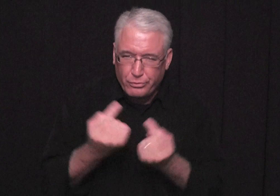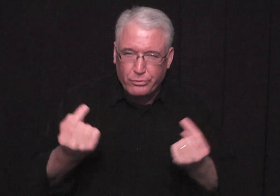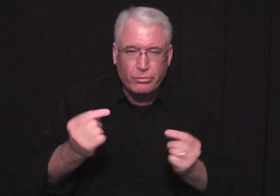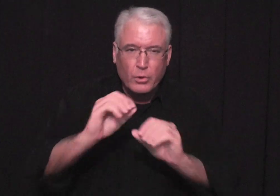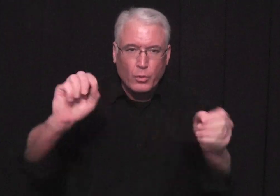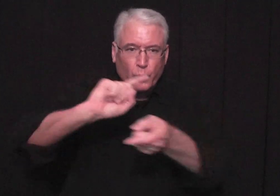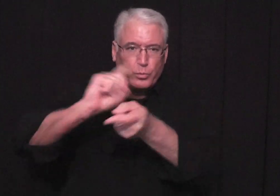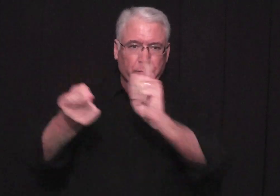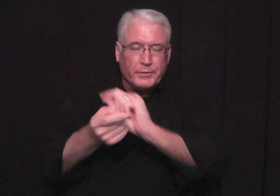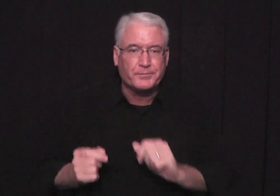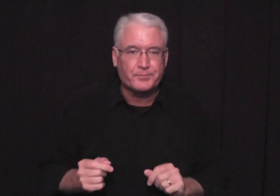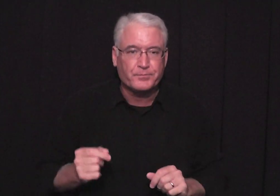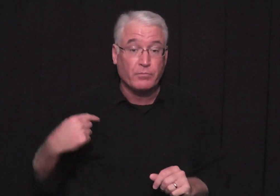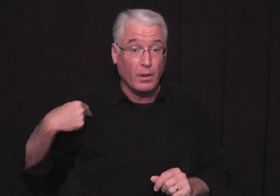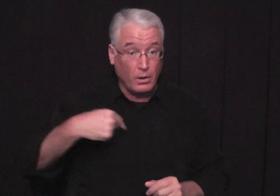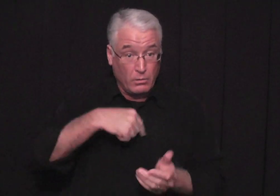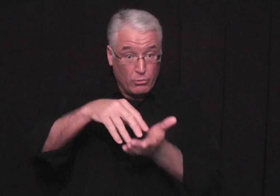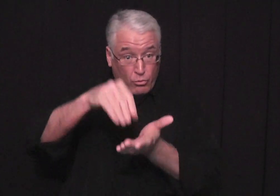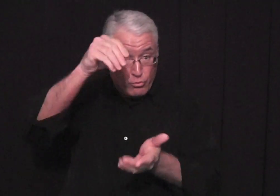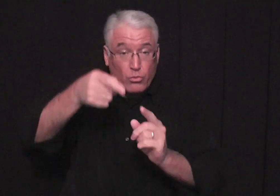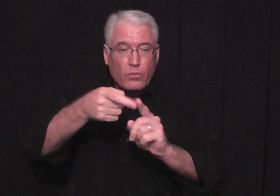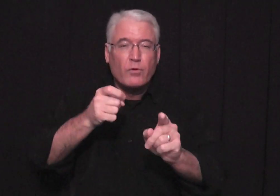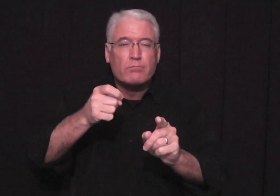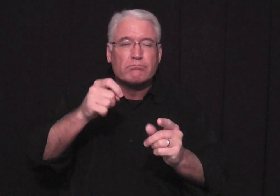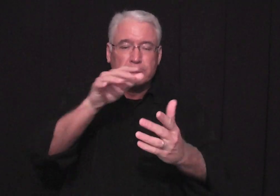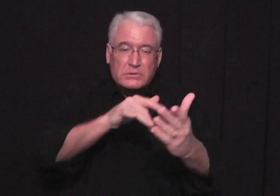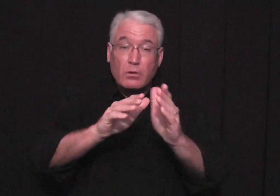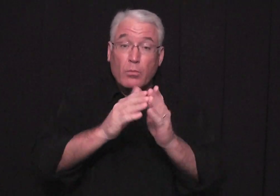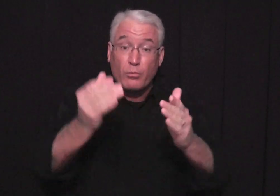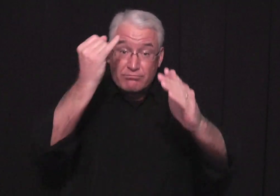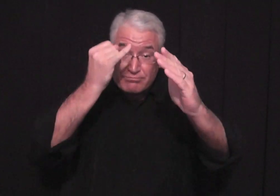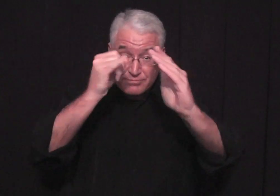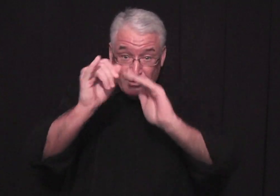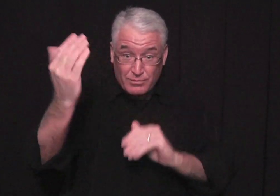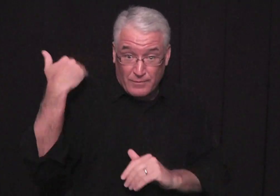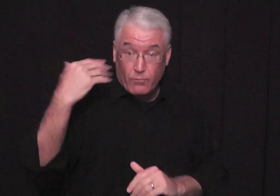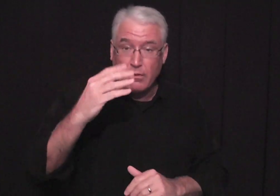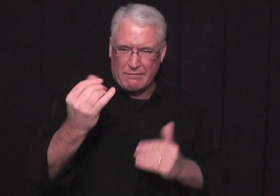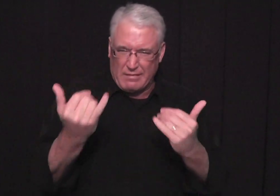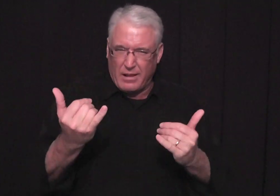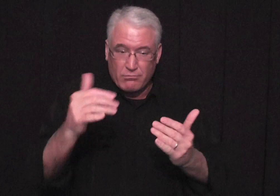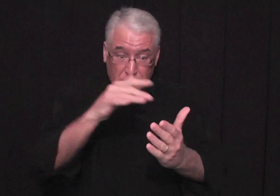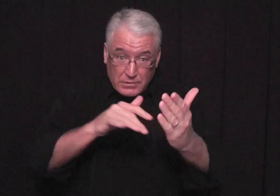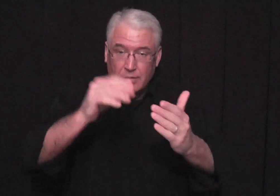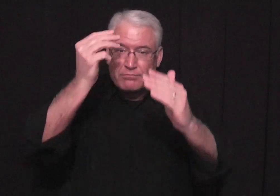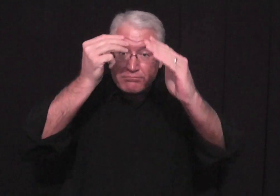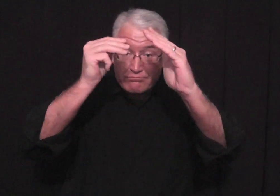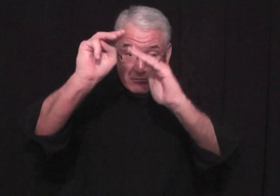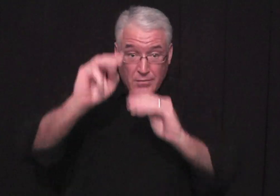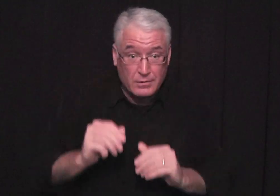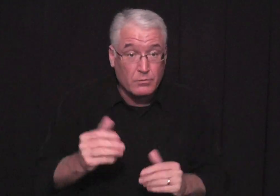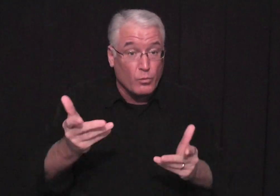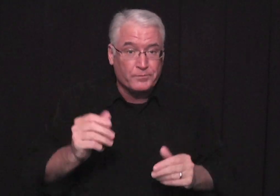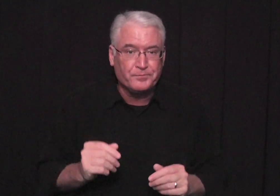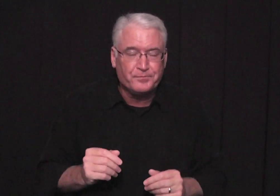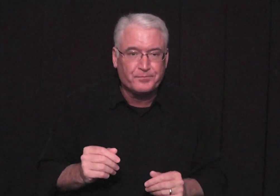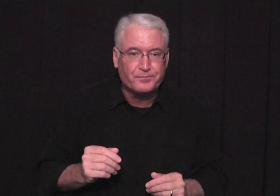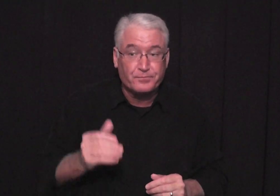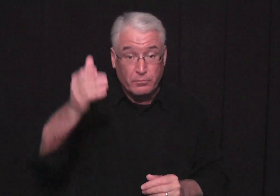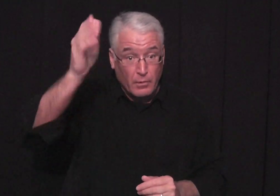who were not repentant sinners they went through this and we learned about this when we were studying the book of isaiah and now and micah were